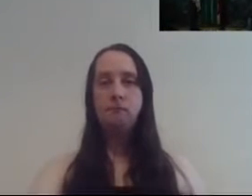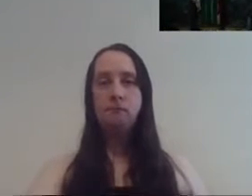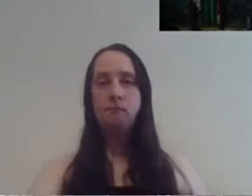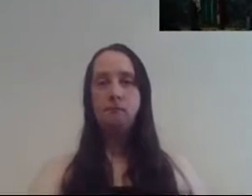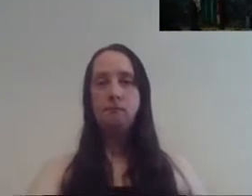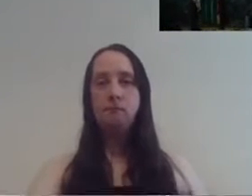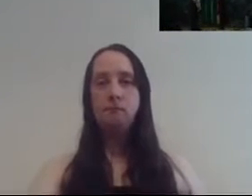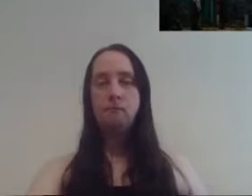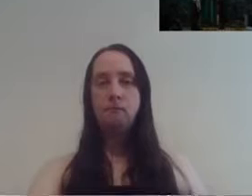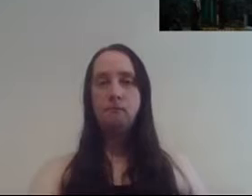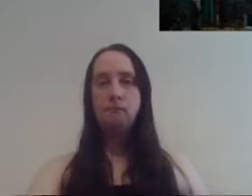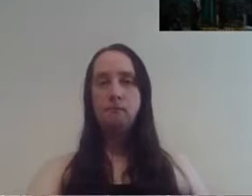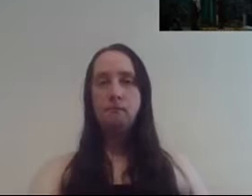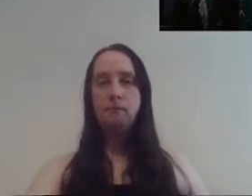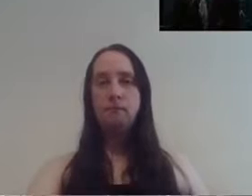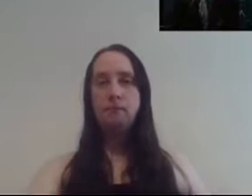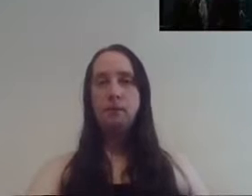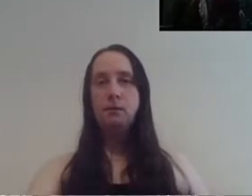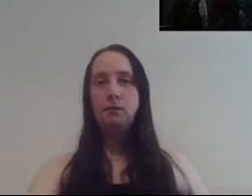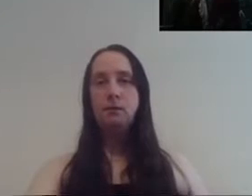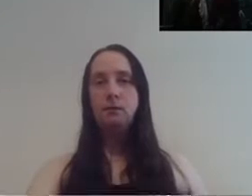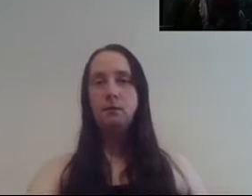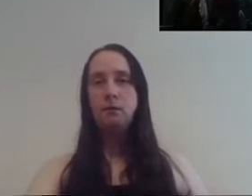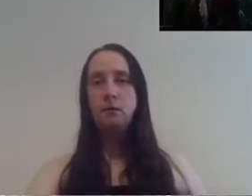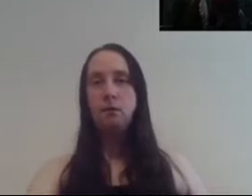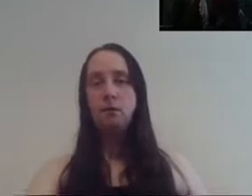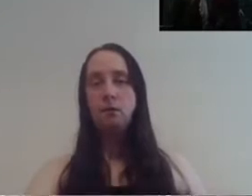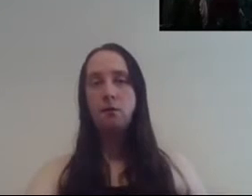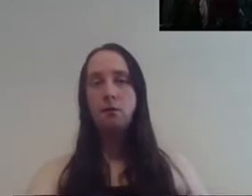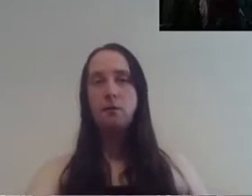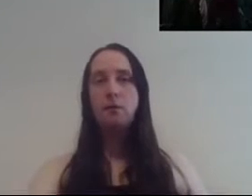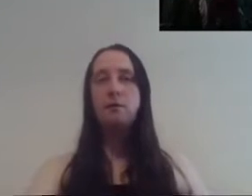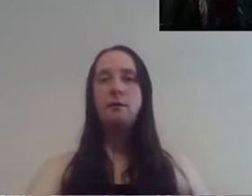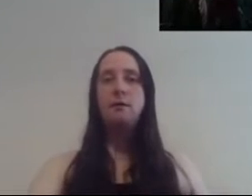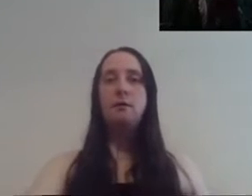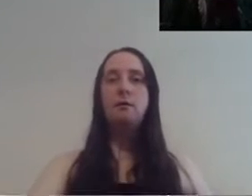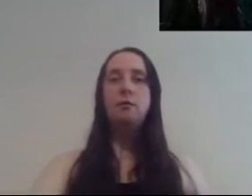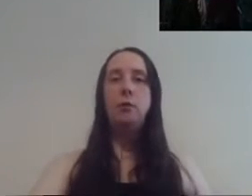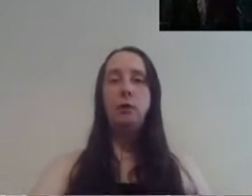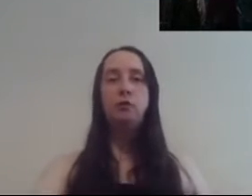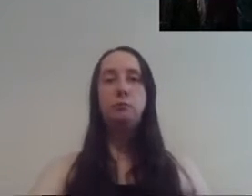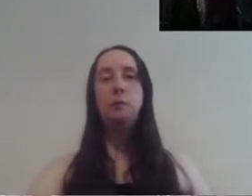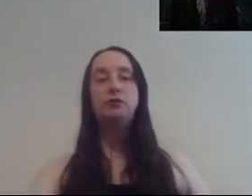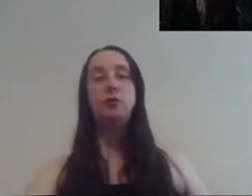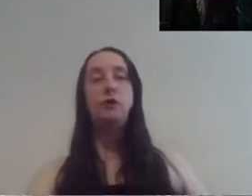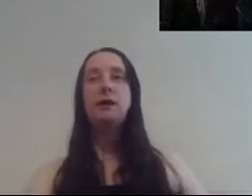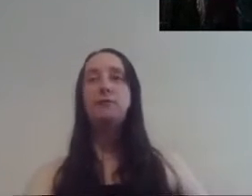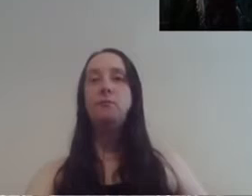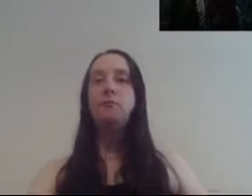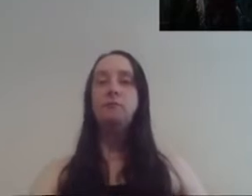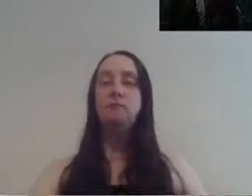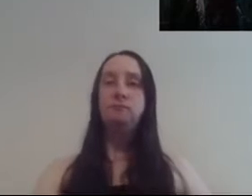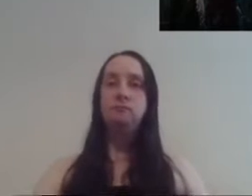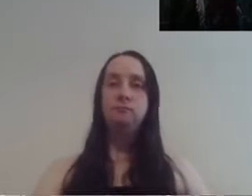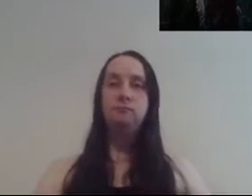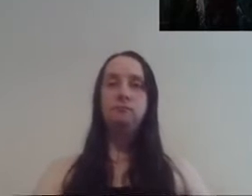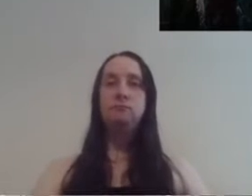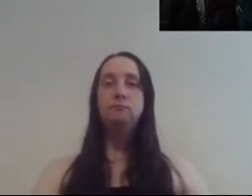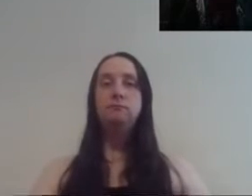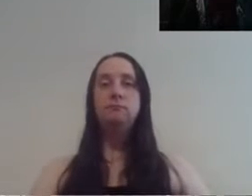failed for trying not many have had the courage to do what you just tried to do it was an inspiration I'm sorry you won't be able